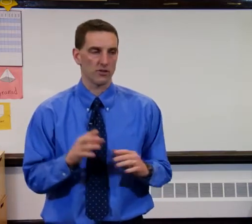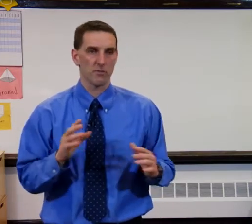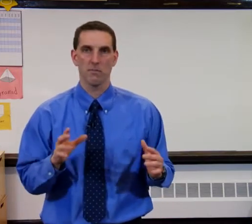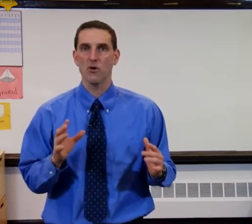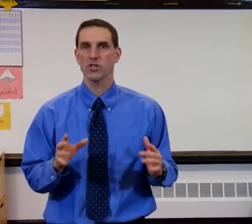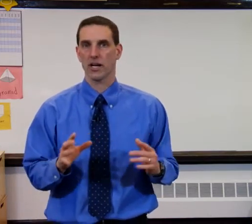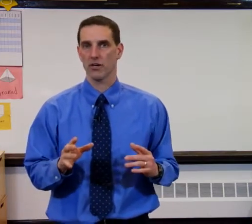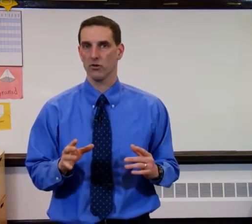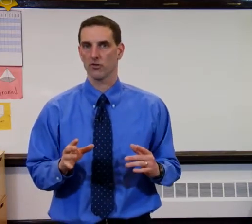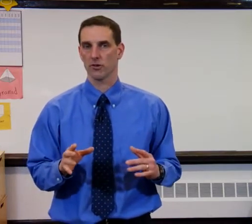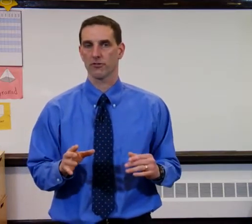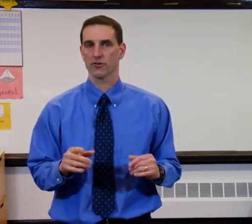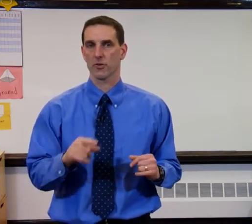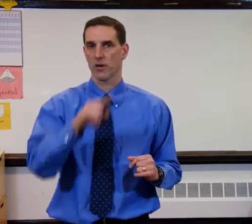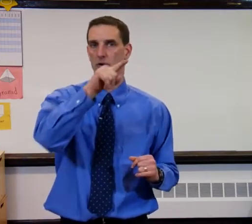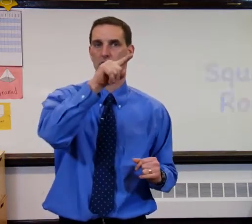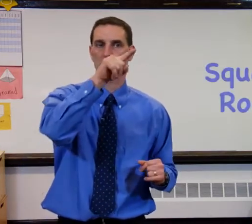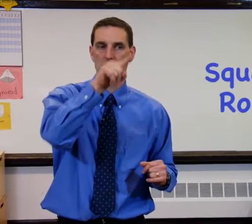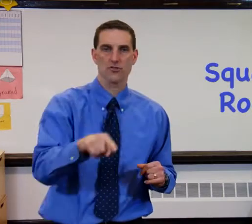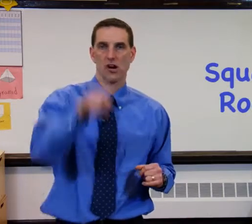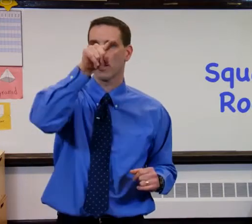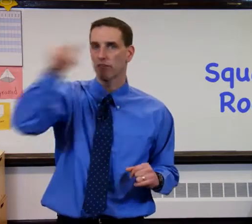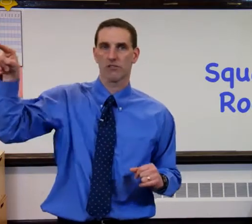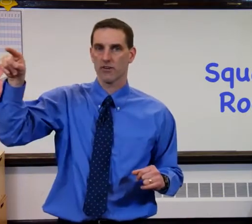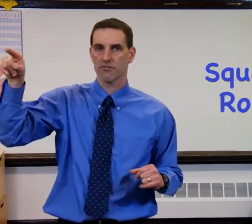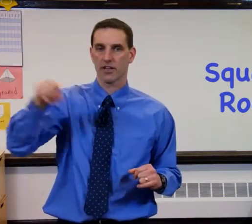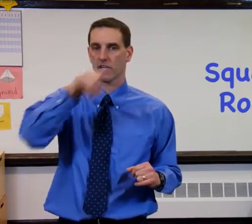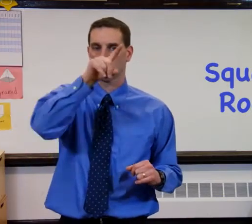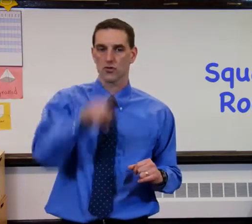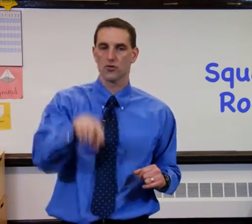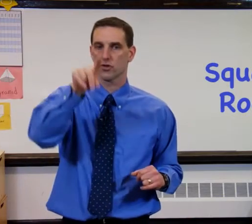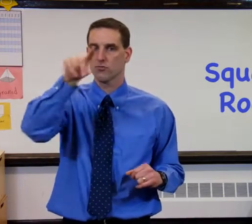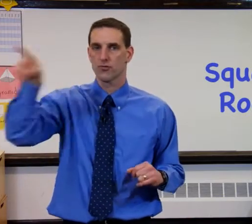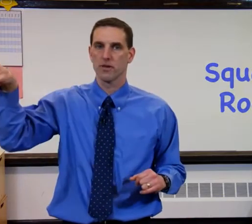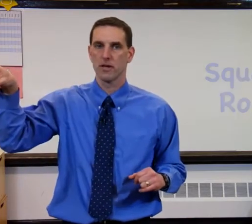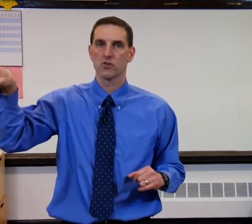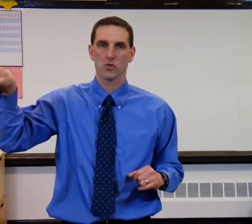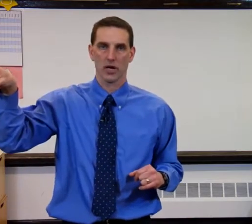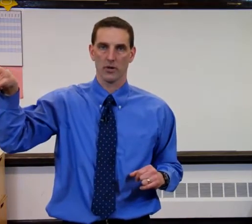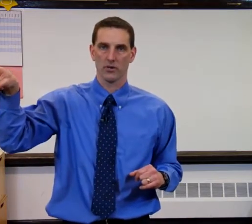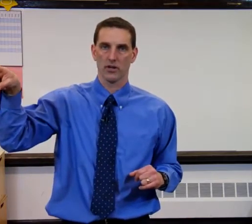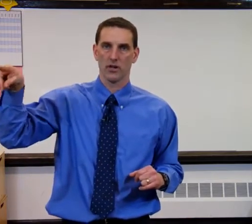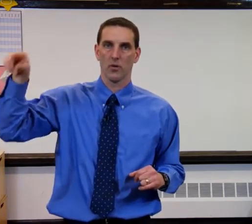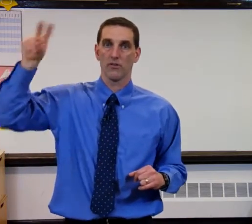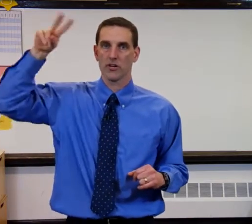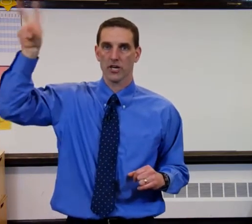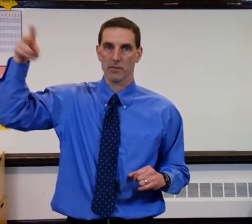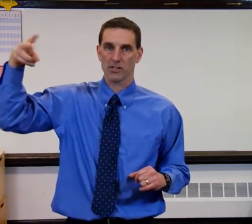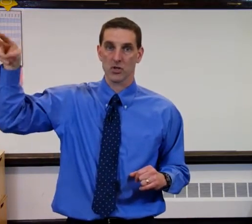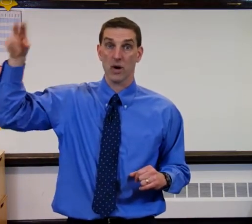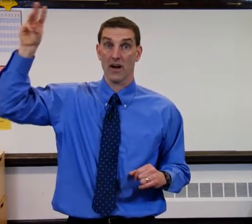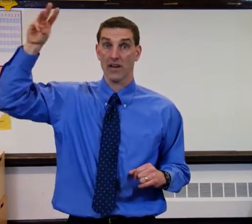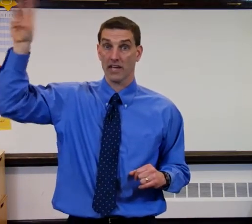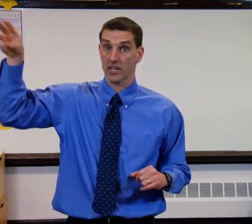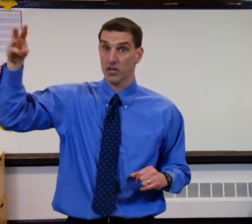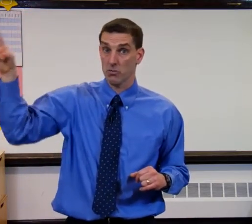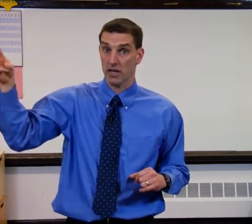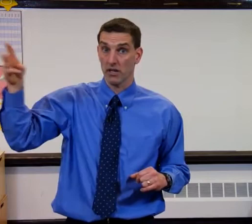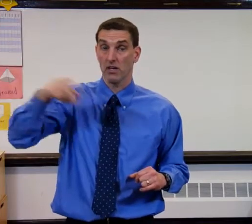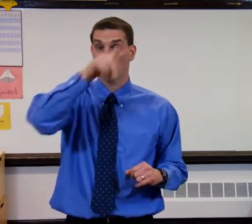motion I use for square root is I just draw it right in front of the kids, square root. We've already talked about squaring and cubing so